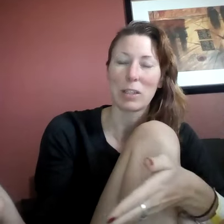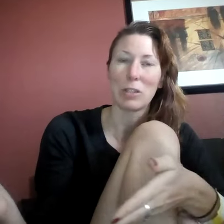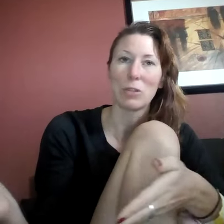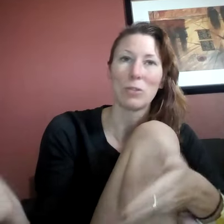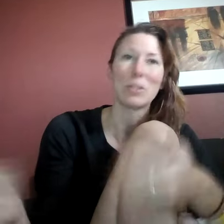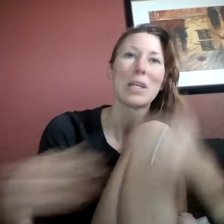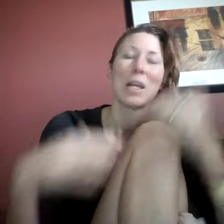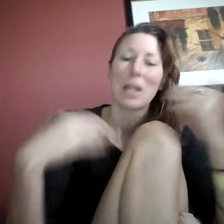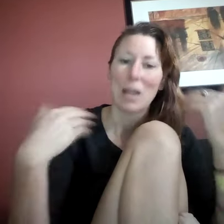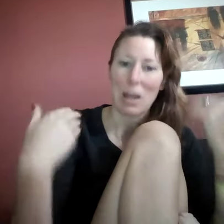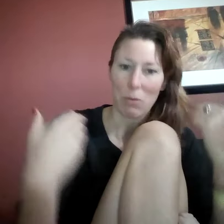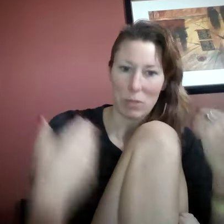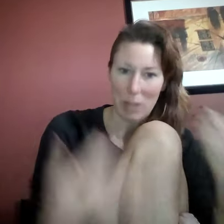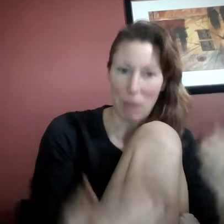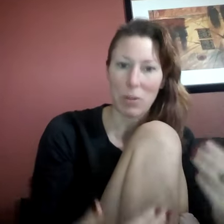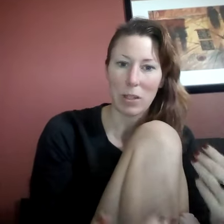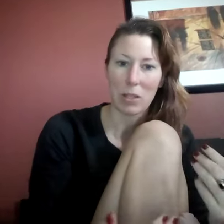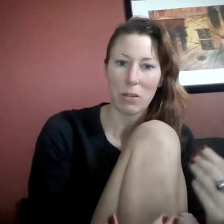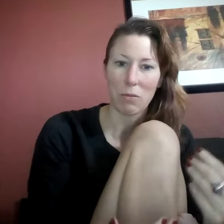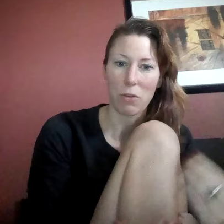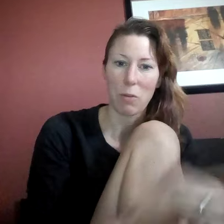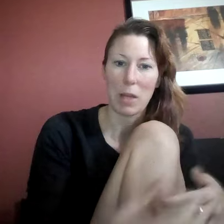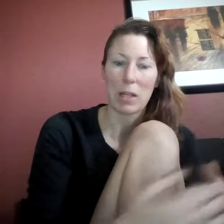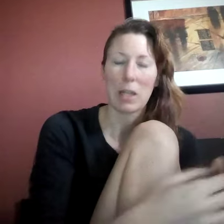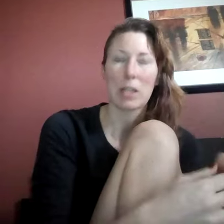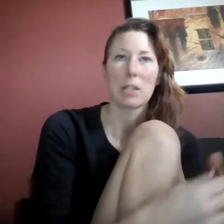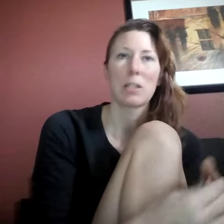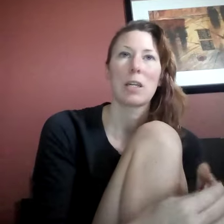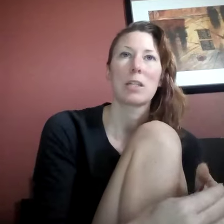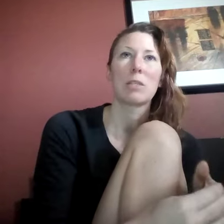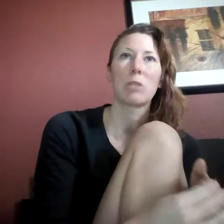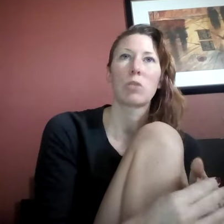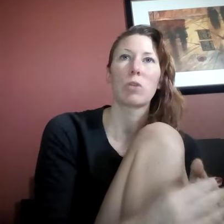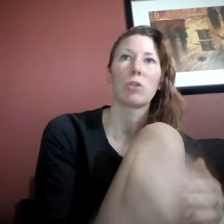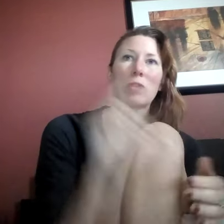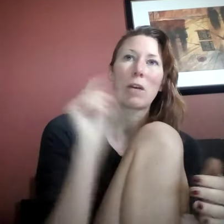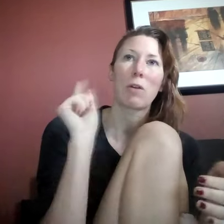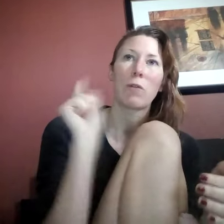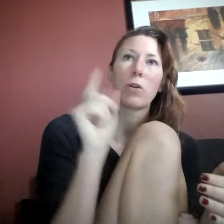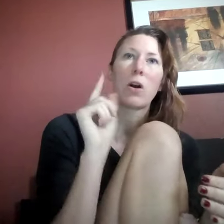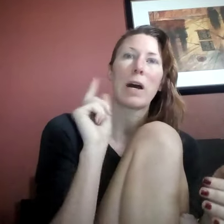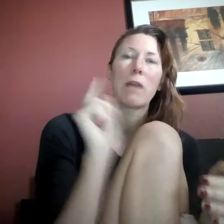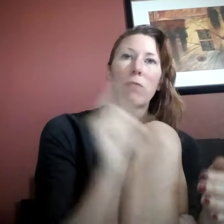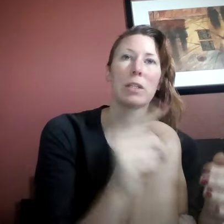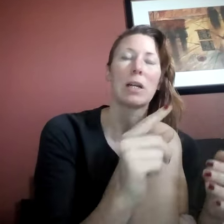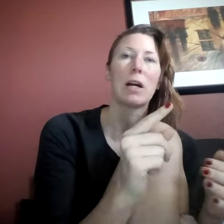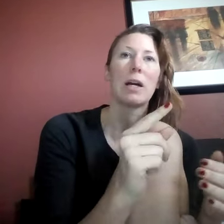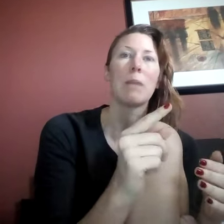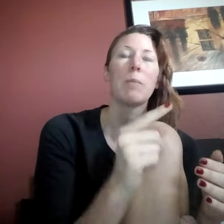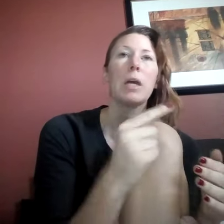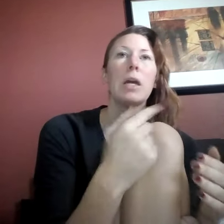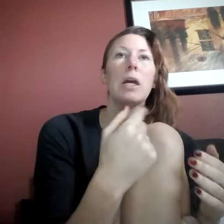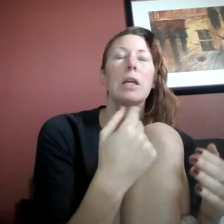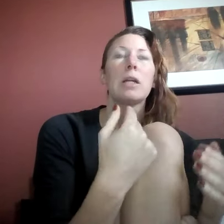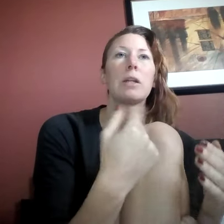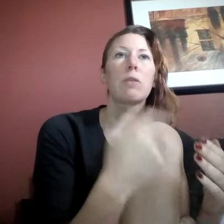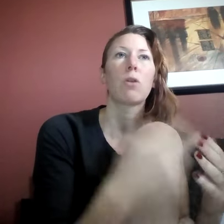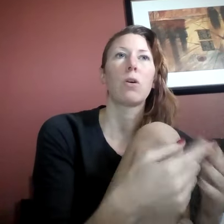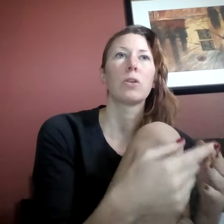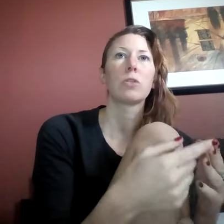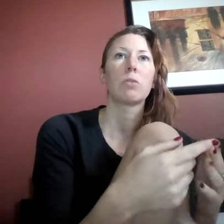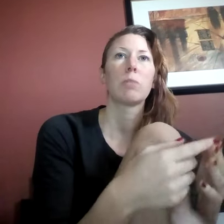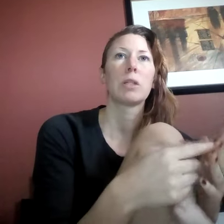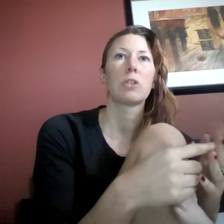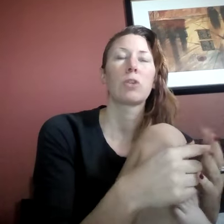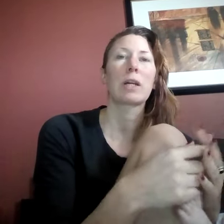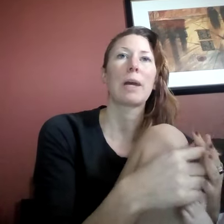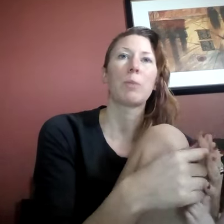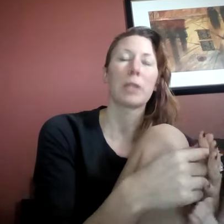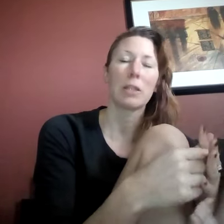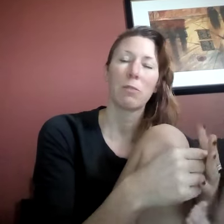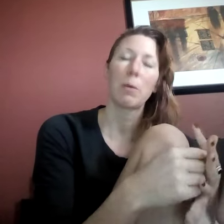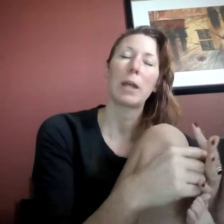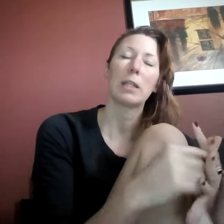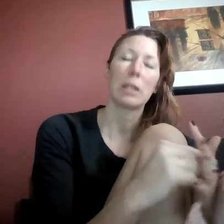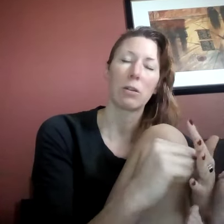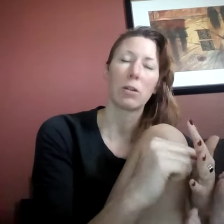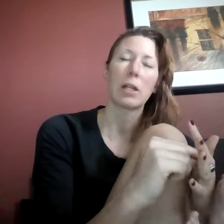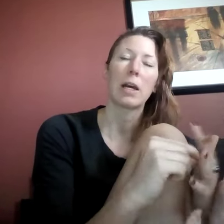used. I would definitely confirm antihistamines were used, however, not every time. Now, they were also administering, I believe, by needle, and I